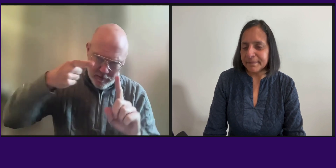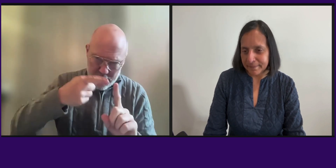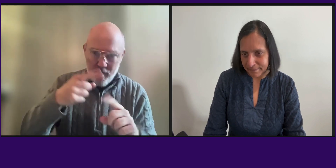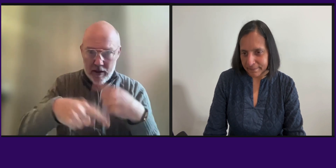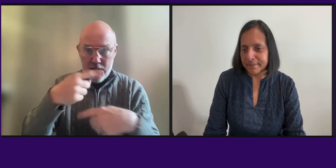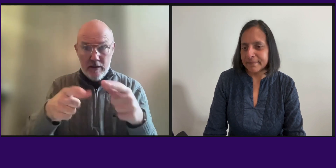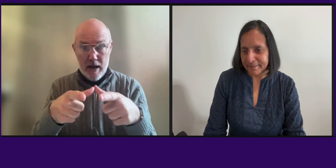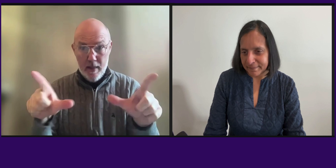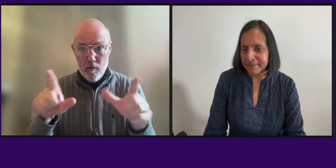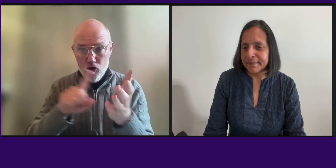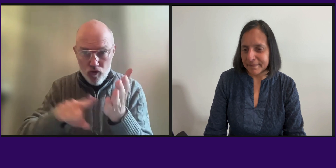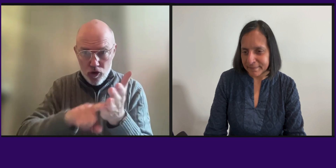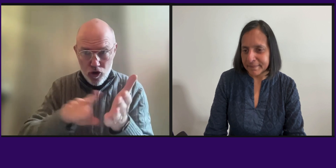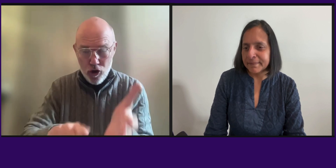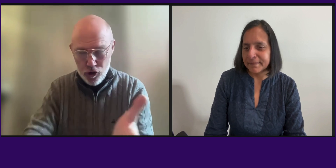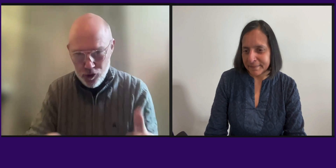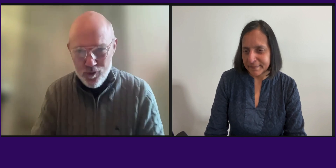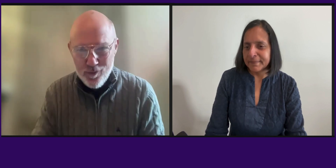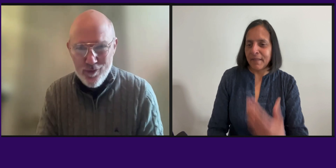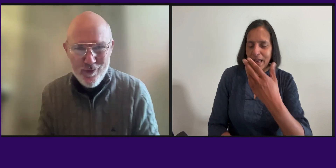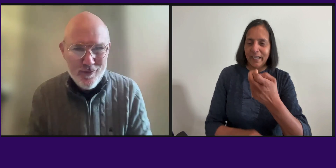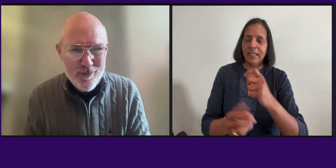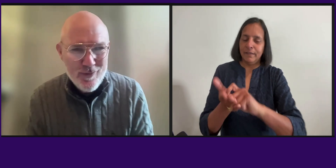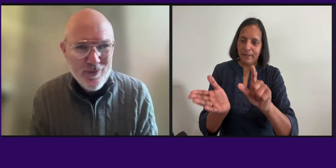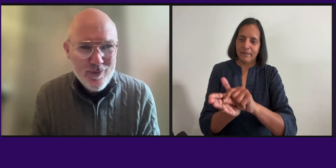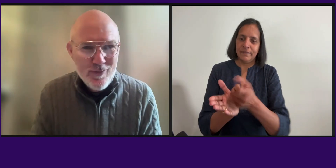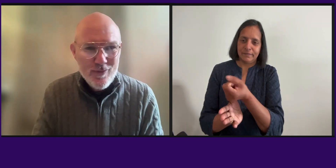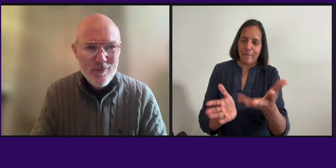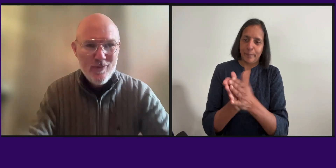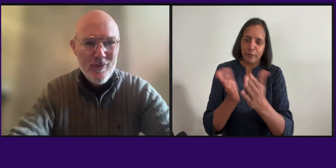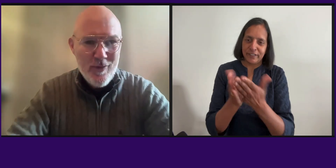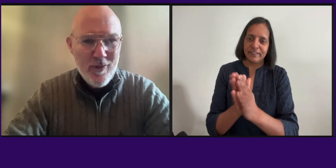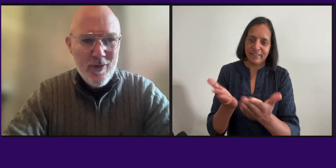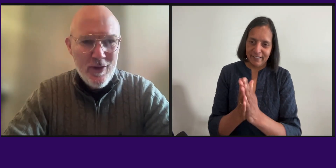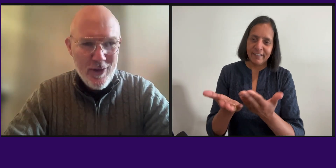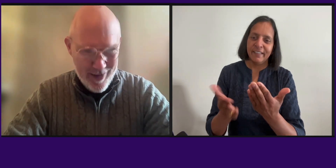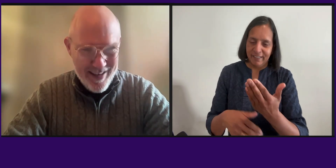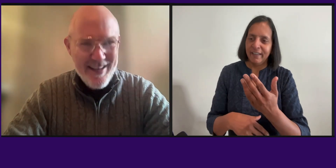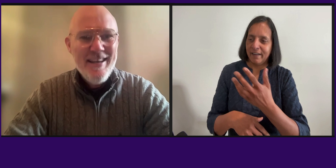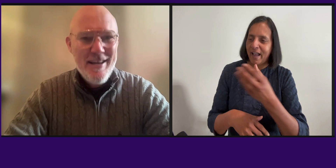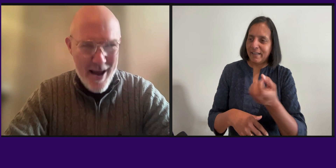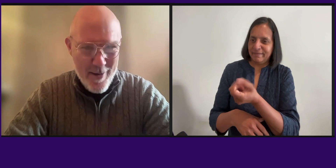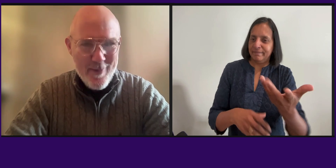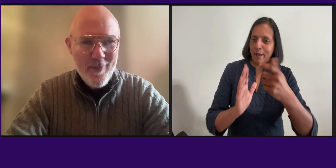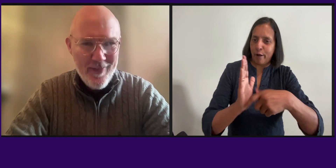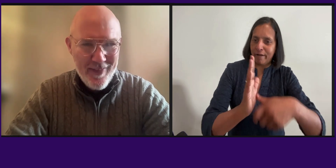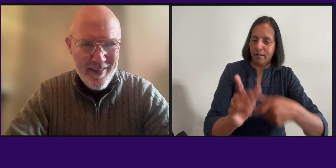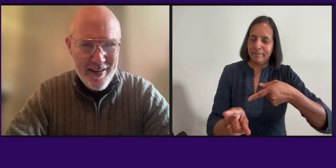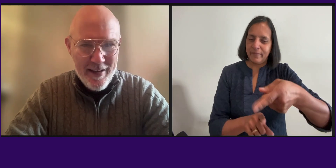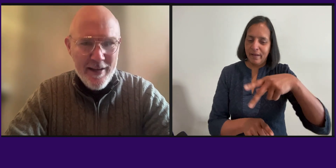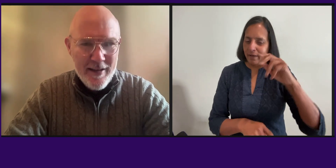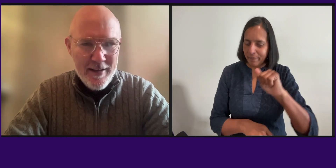and more specifically sign language research. He's written and published several books and articles specifically on the